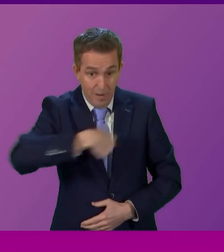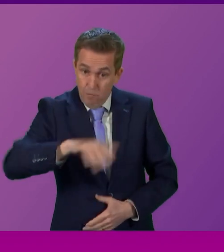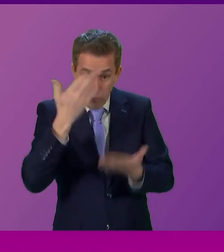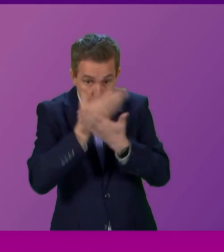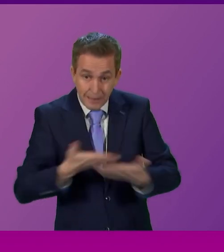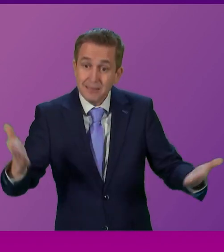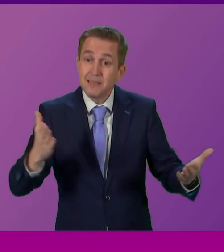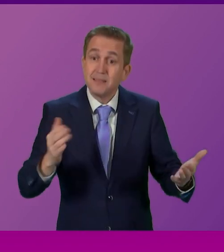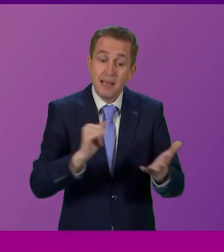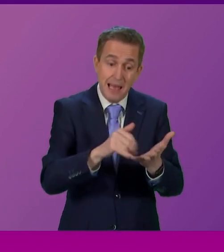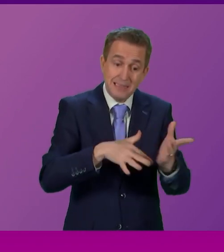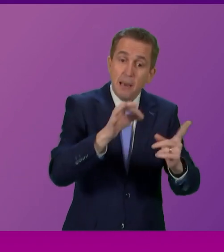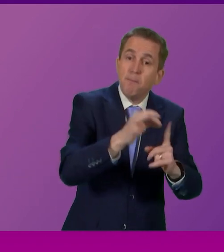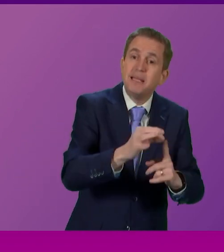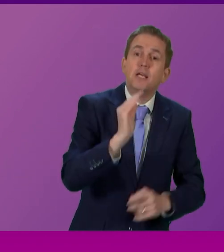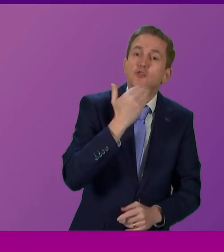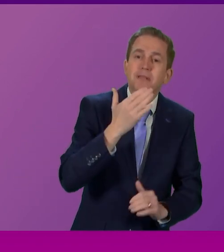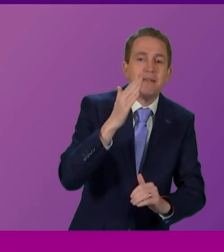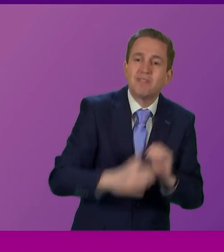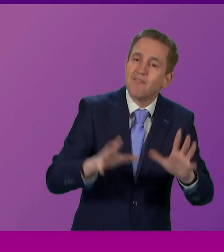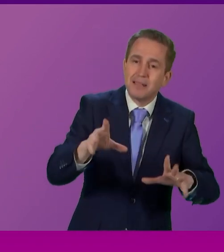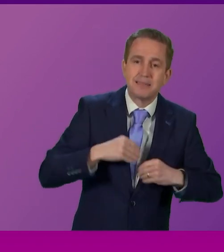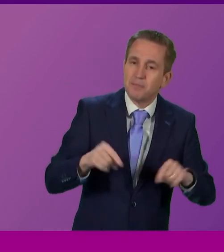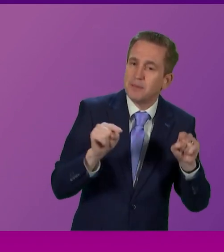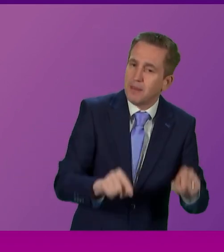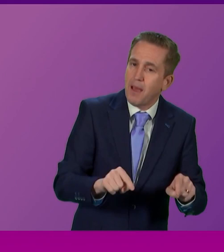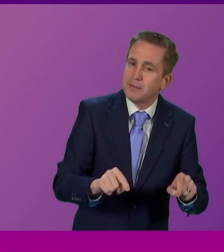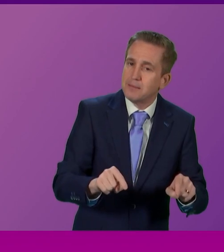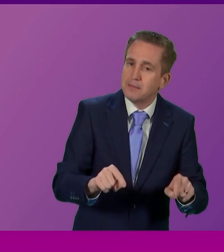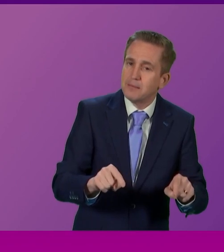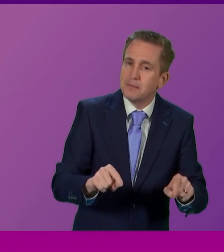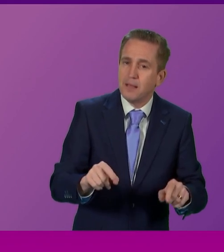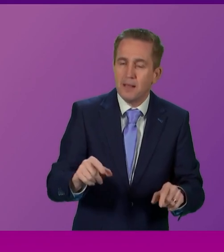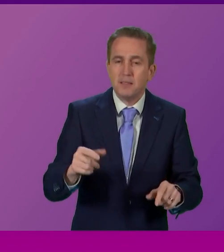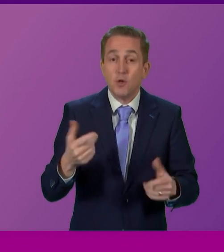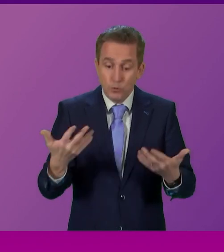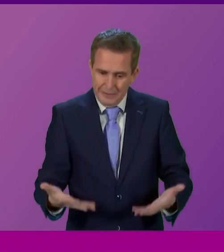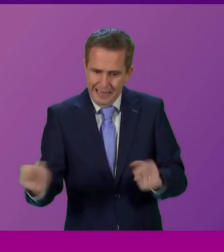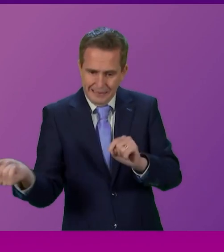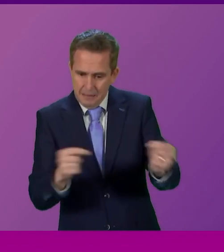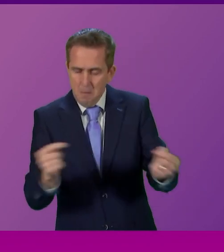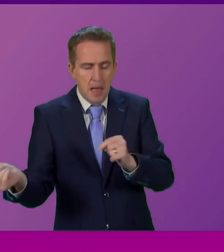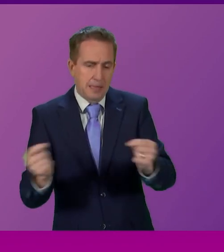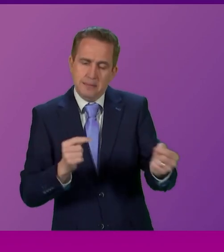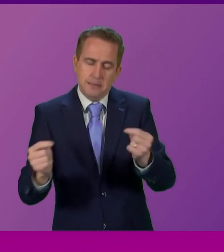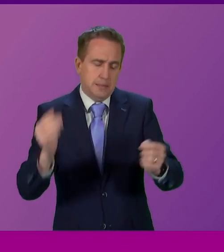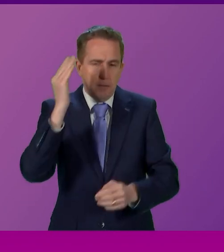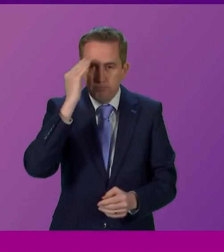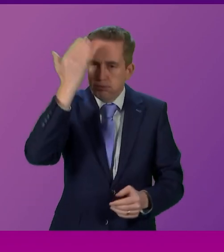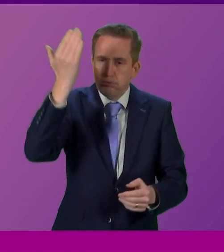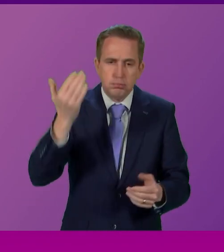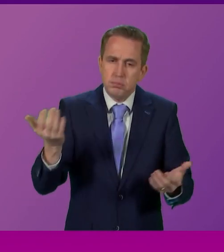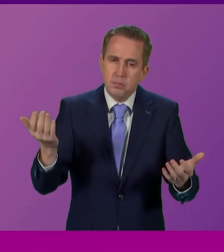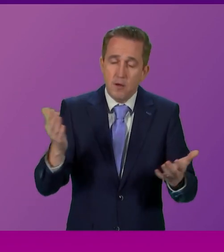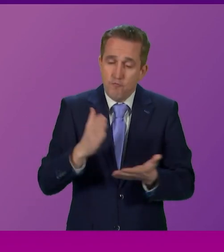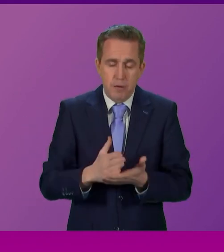The SNP and the Greens have never accepted it. And that's why the way in which this debate is being framed today is utterly ludicrous and indeed